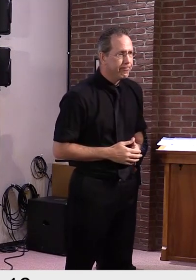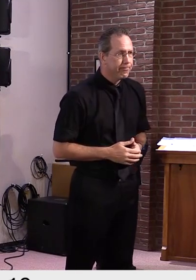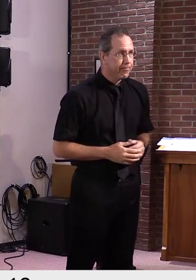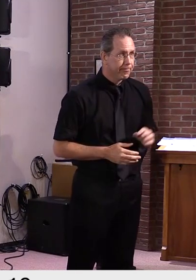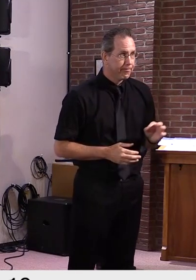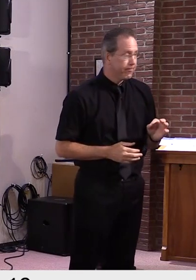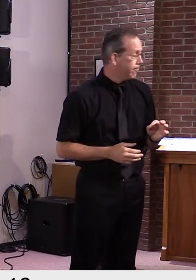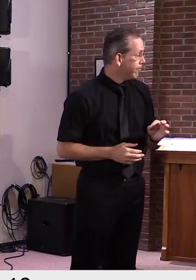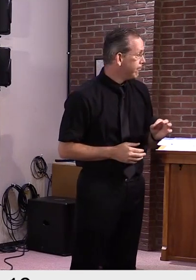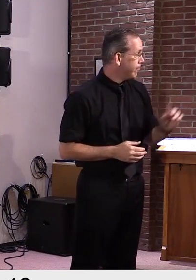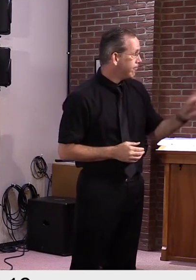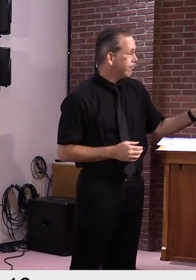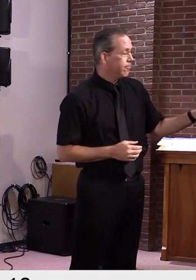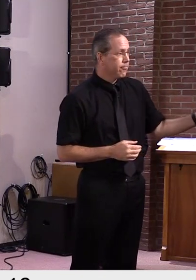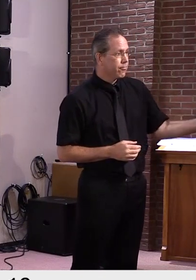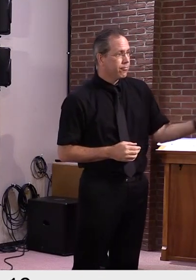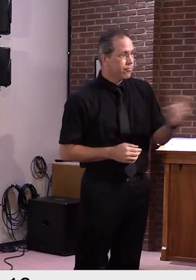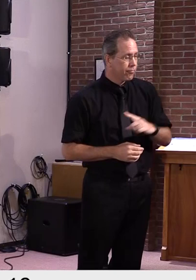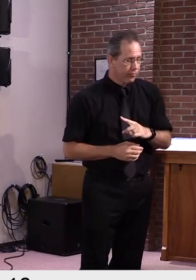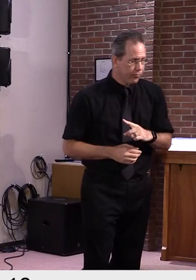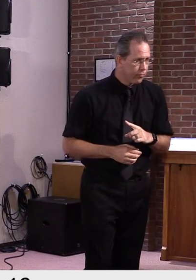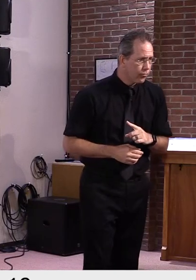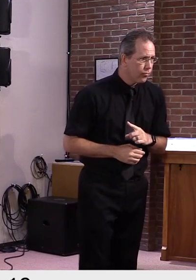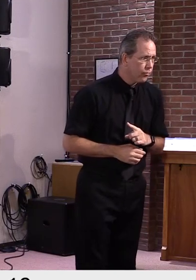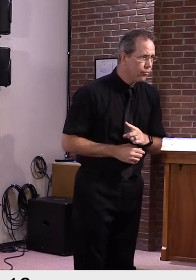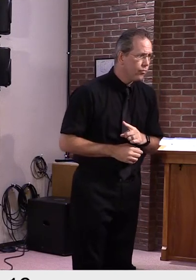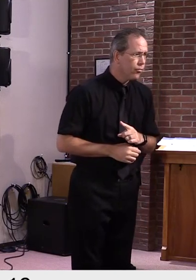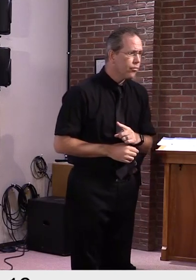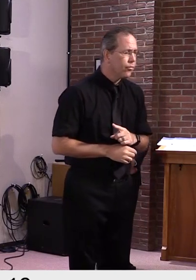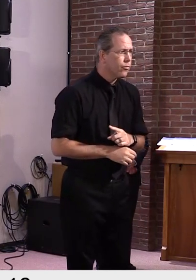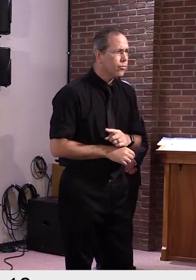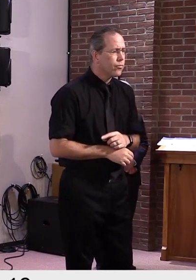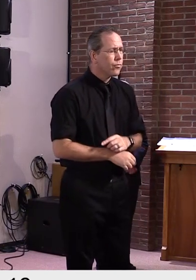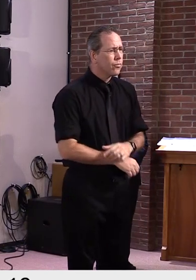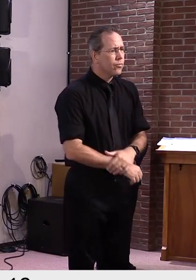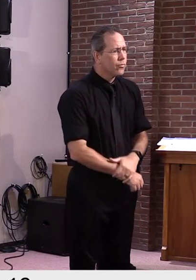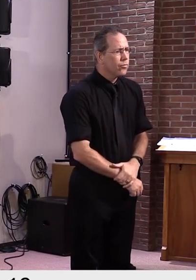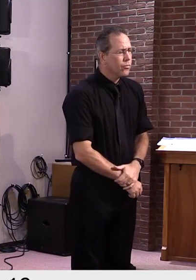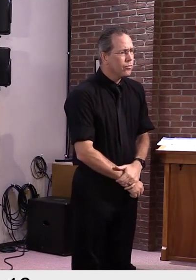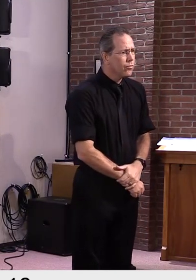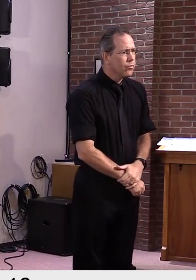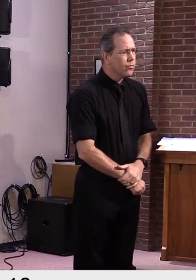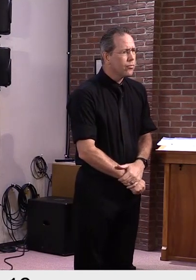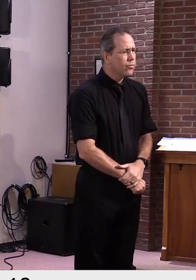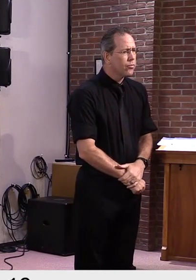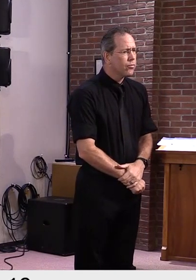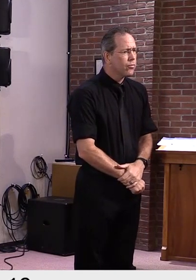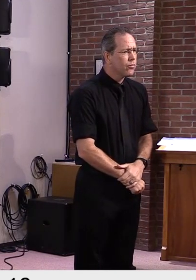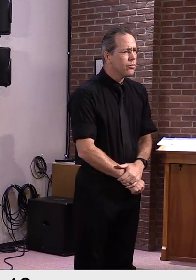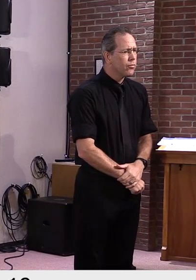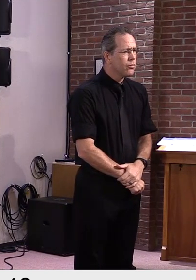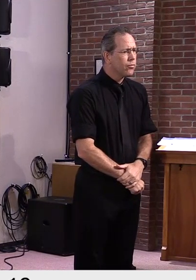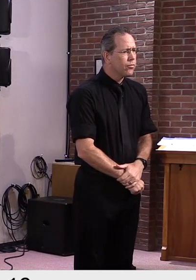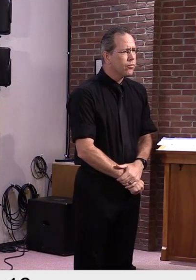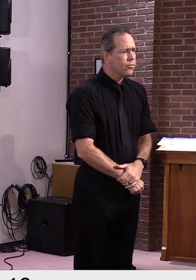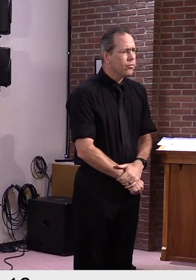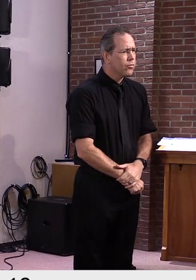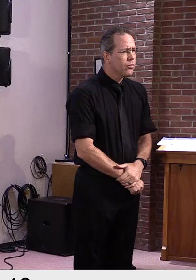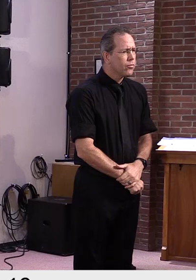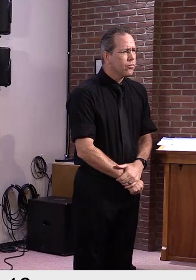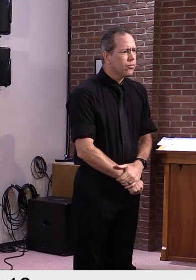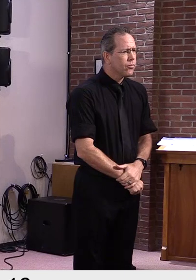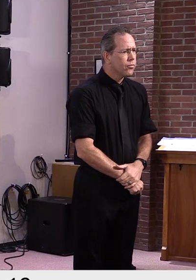Let's see. A question. I'm sort of looking at the economic forecast we had and also